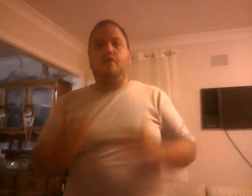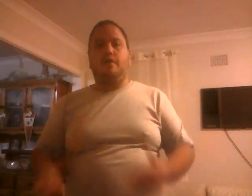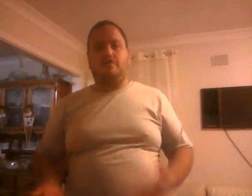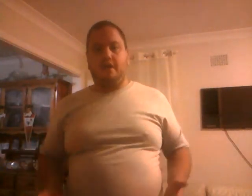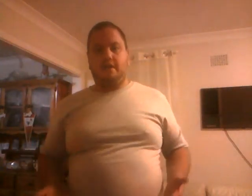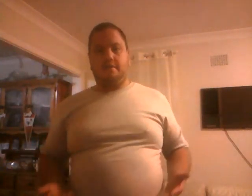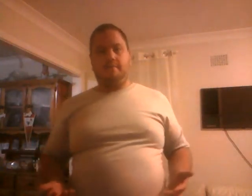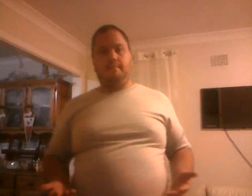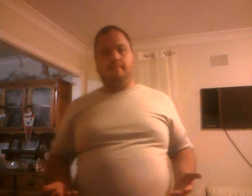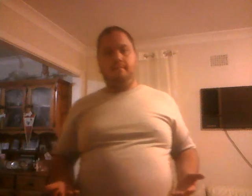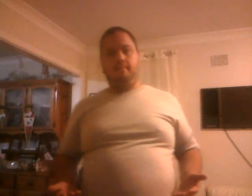who are straight